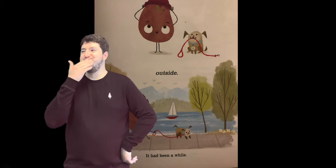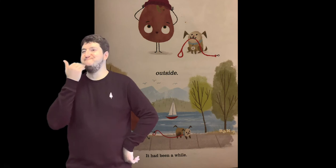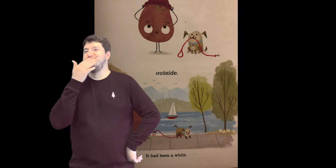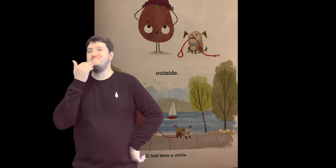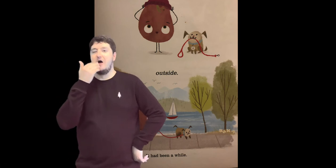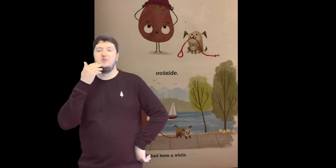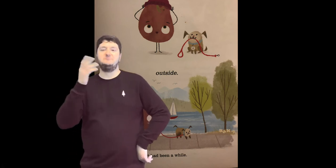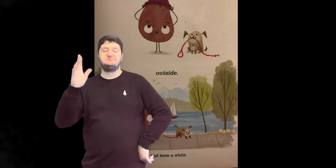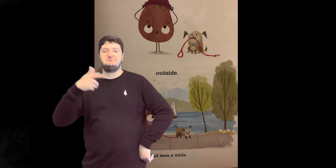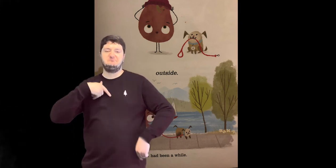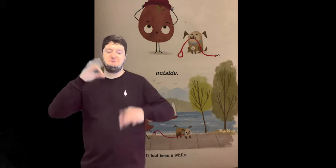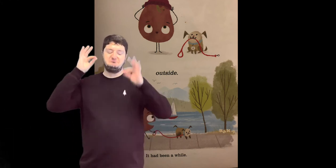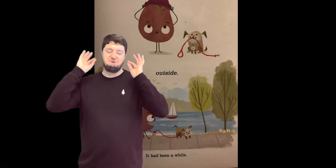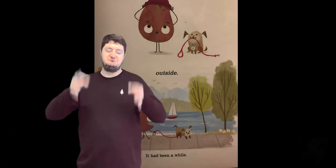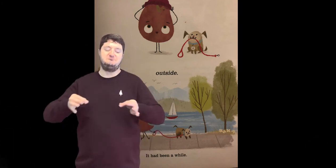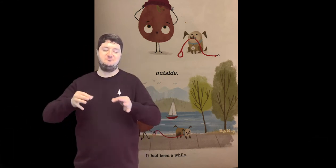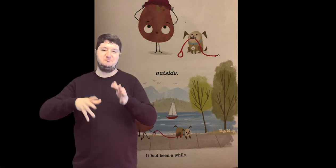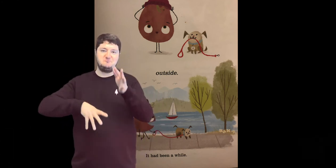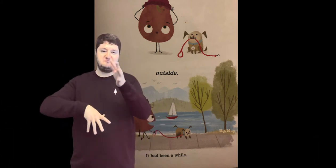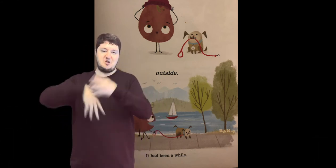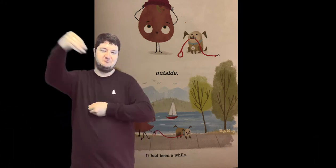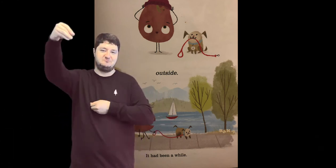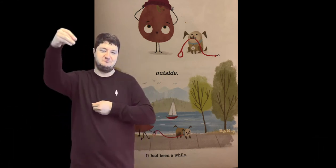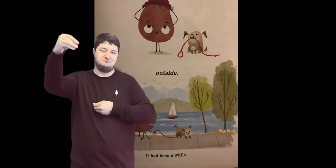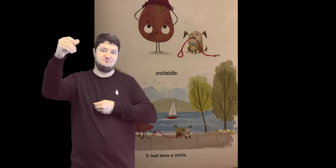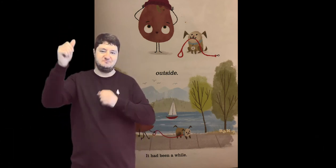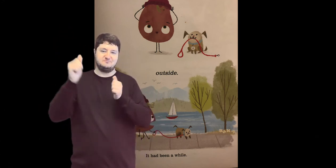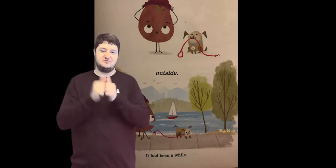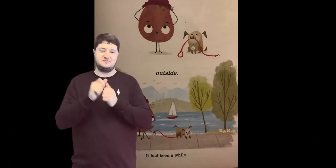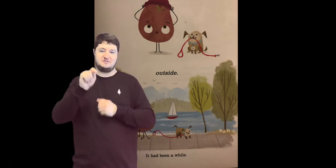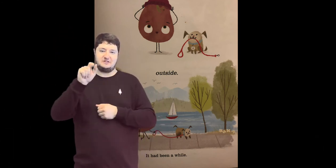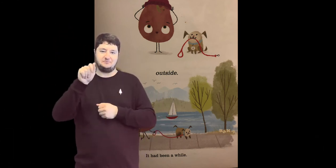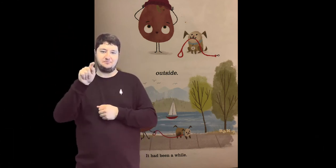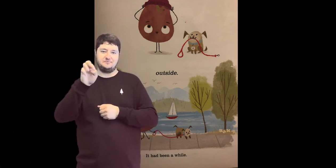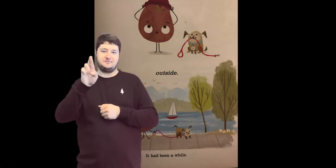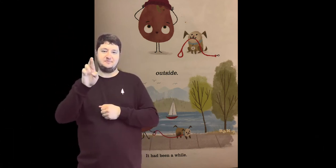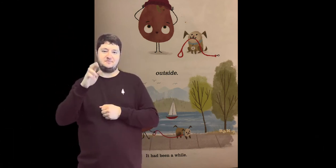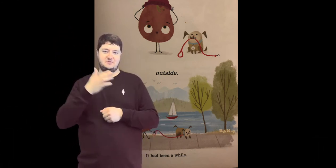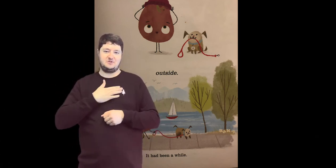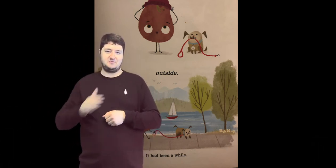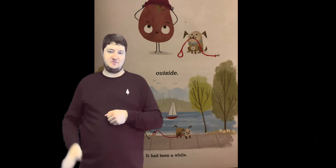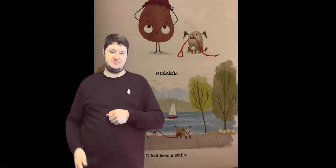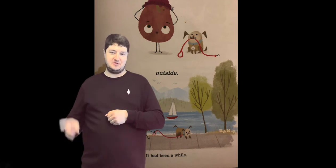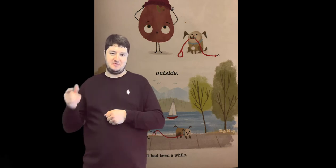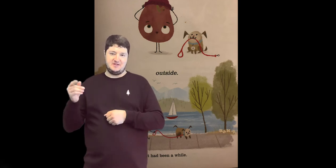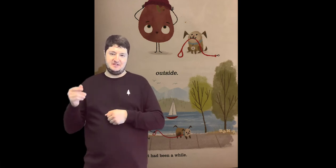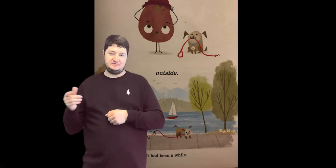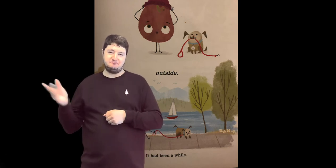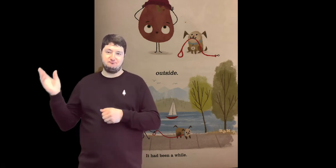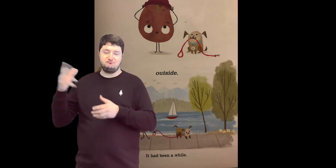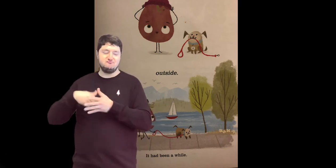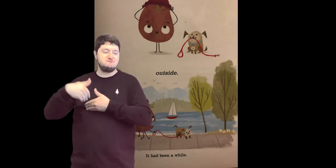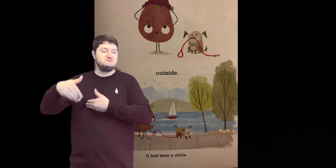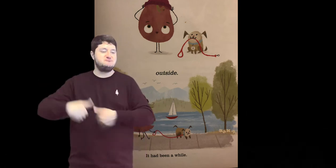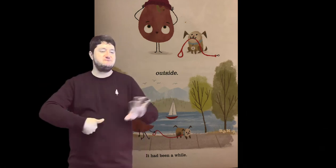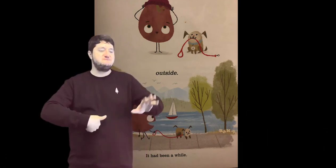There was nothing better to do So I decided to take my dog Tater For a walk Outside